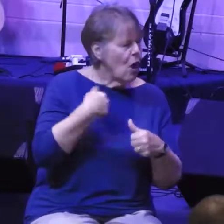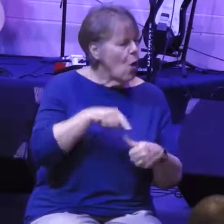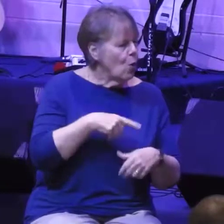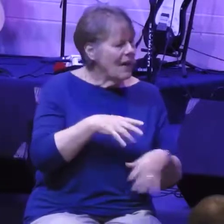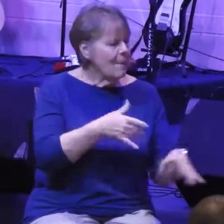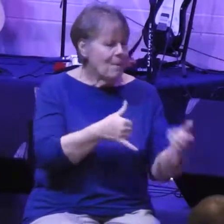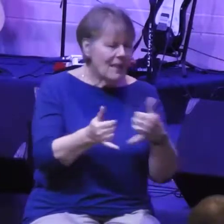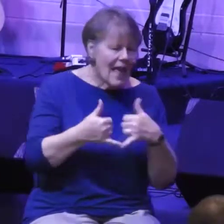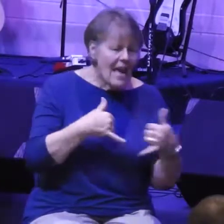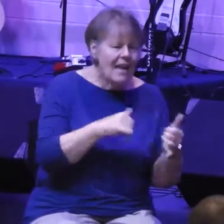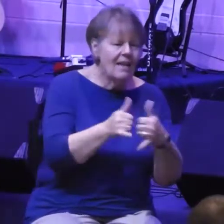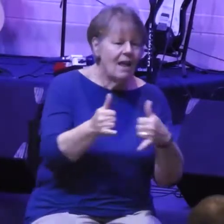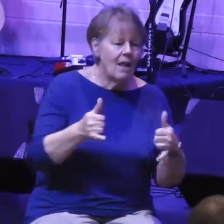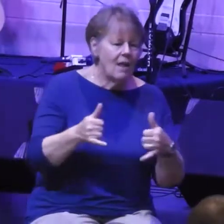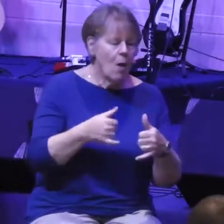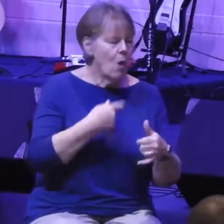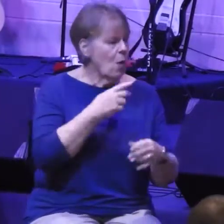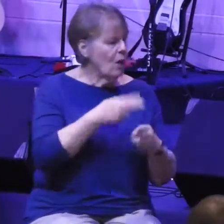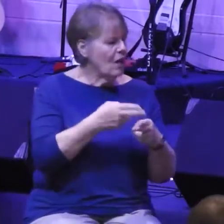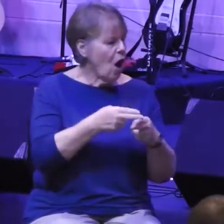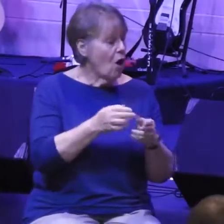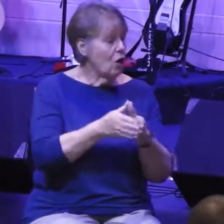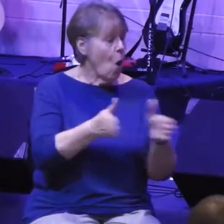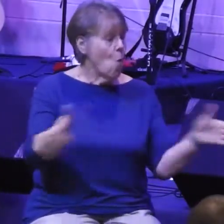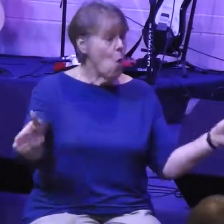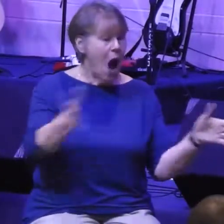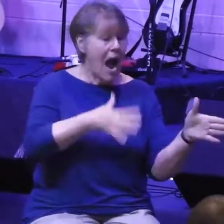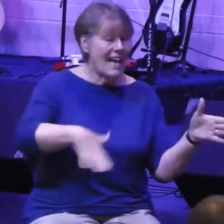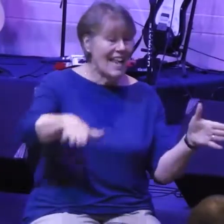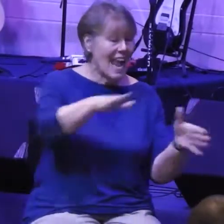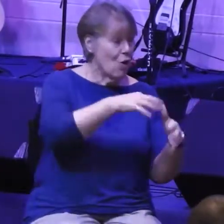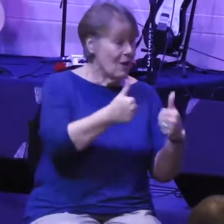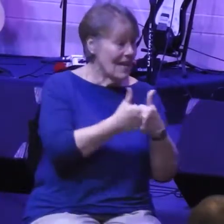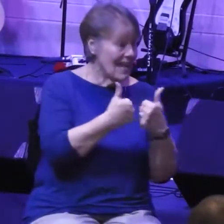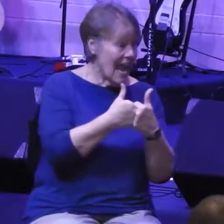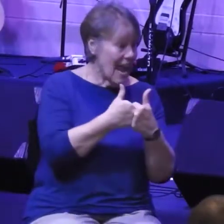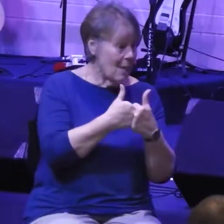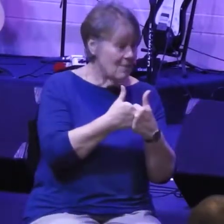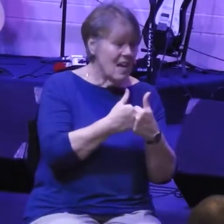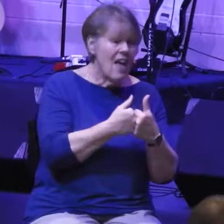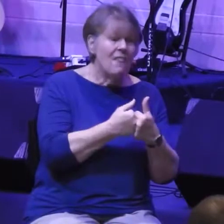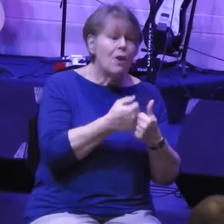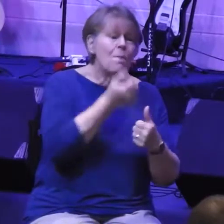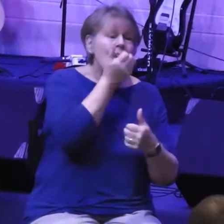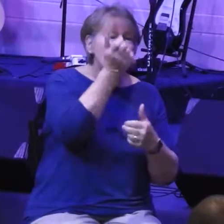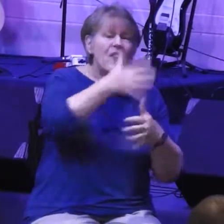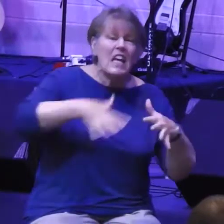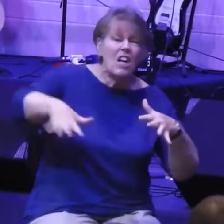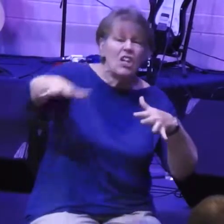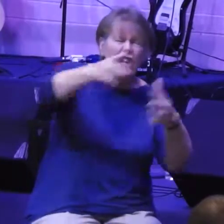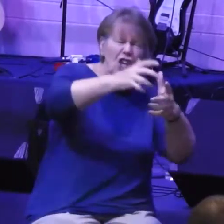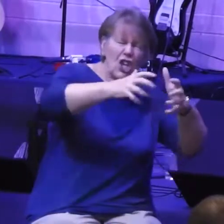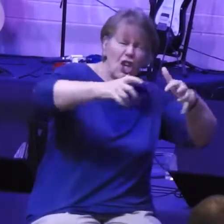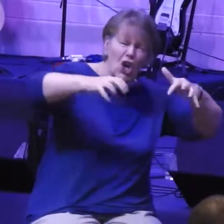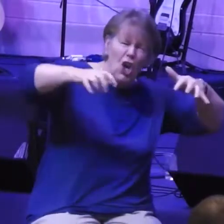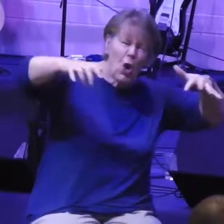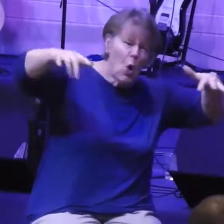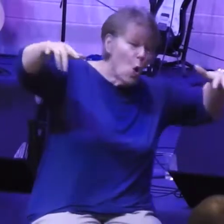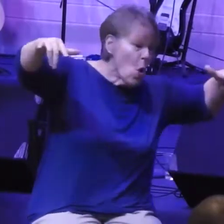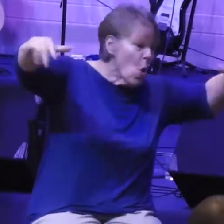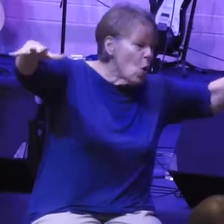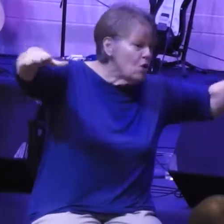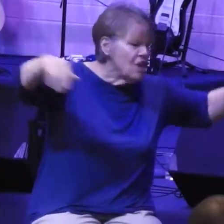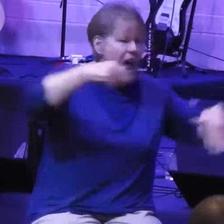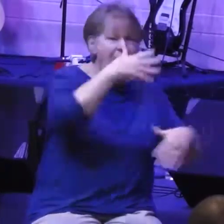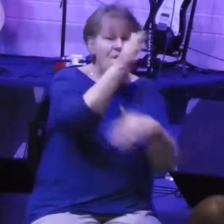experienced things like this. hundreds of kids, huge field, or in northern Minnesota, forest, and